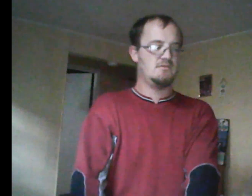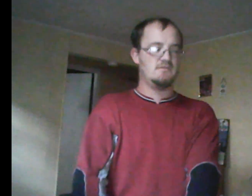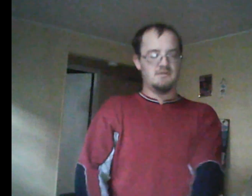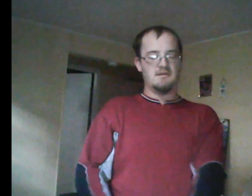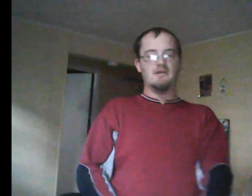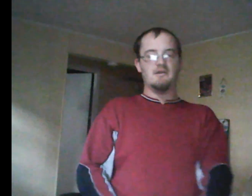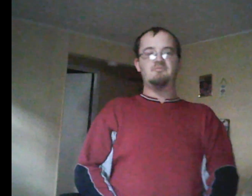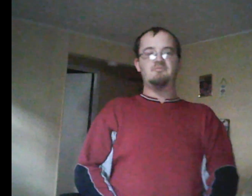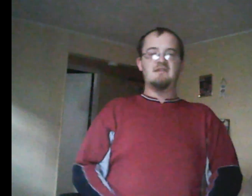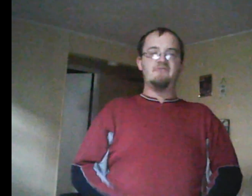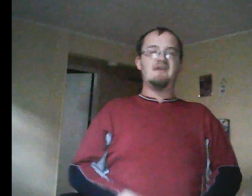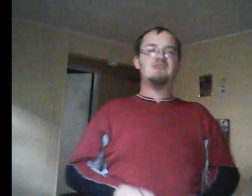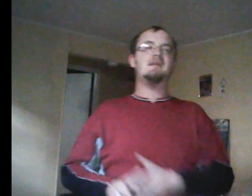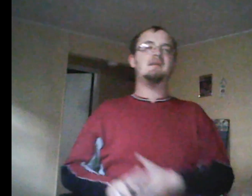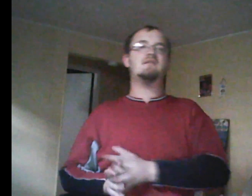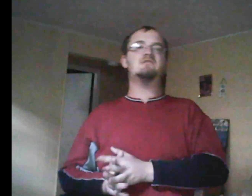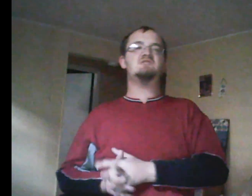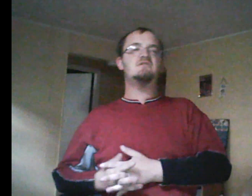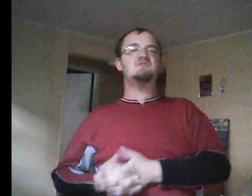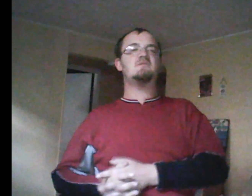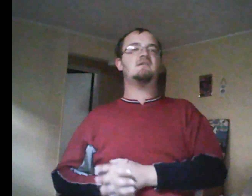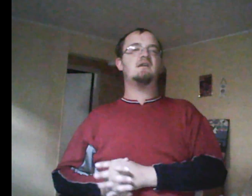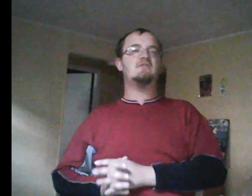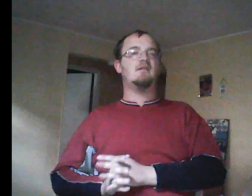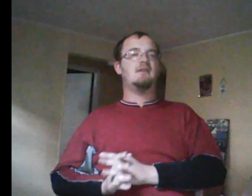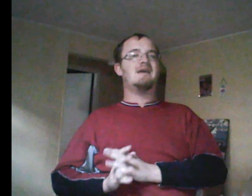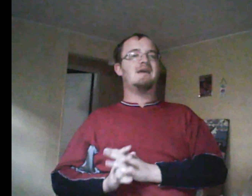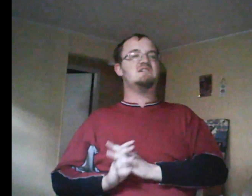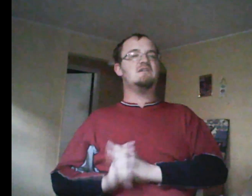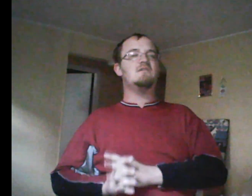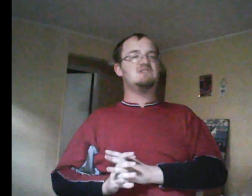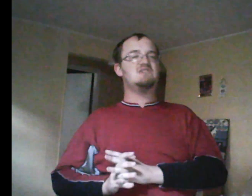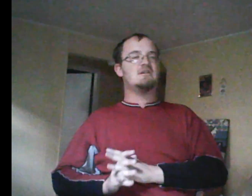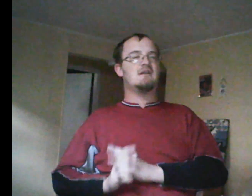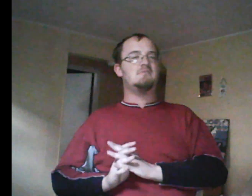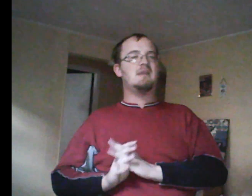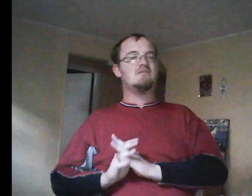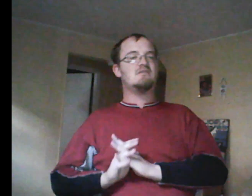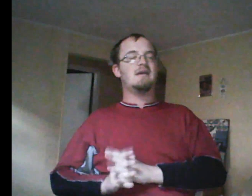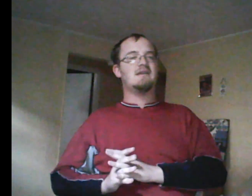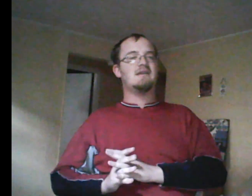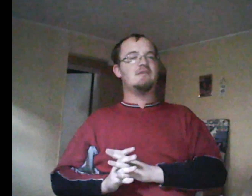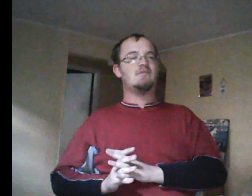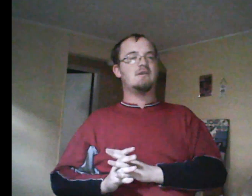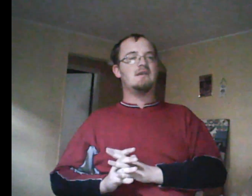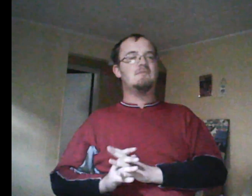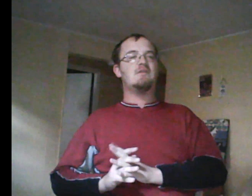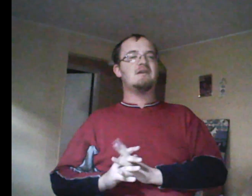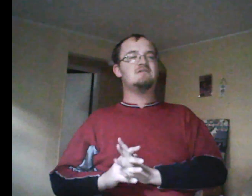is she knew she was the cause girl. And she knew that she could get into pages click easily. Even though that she was being branded, aka